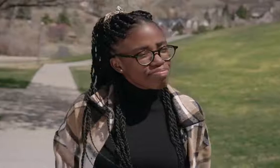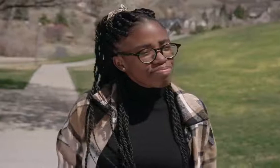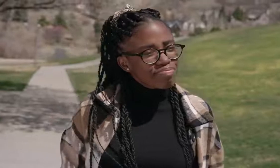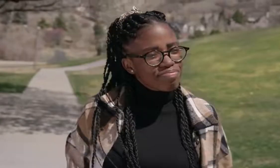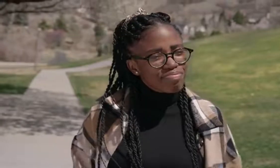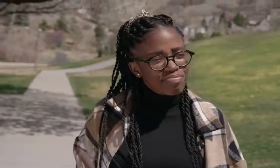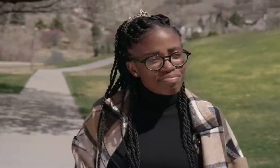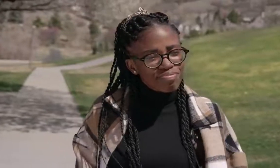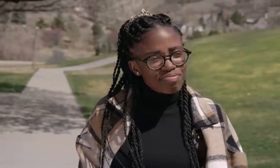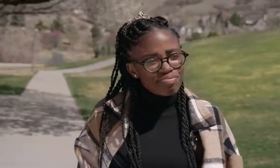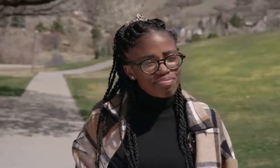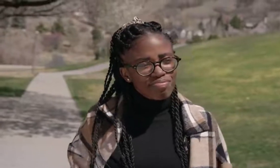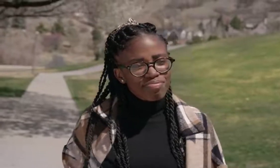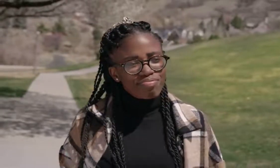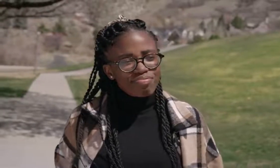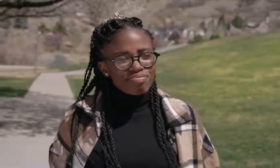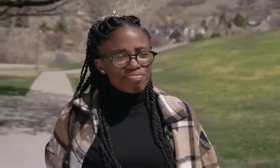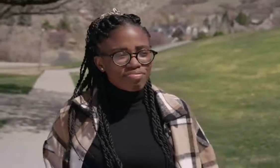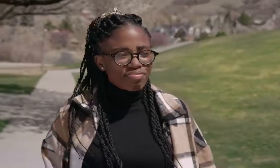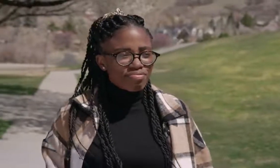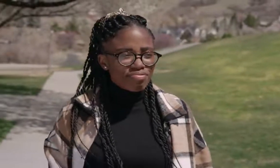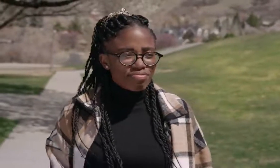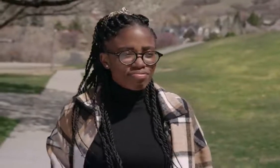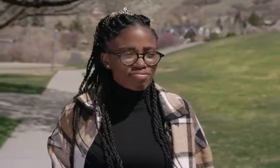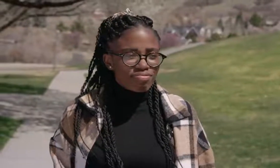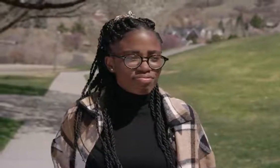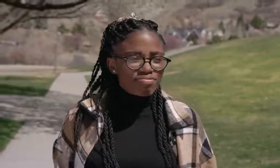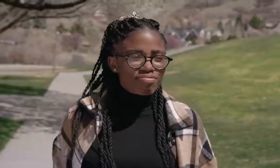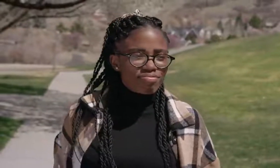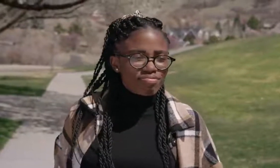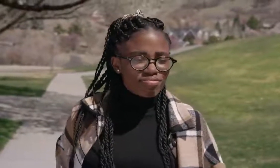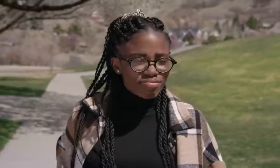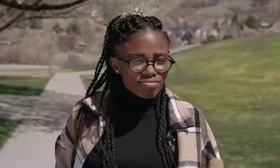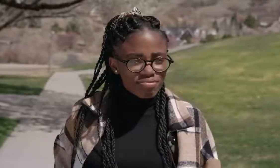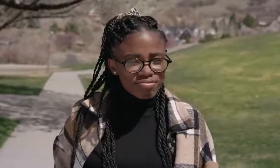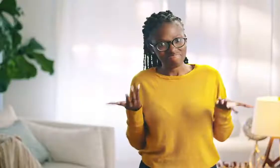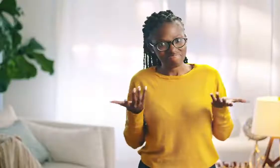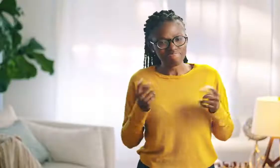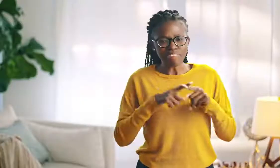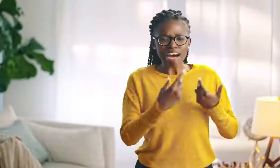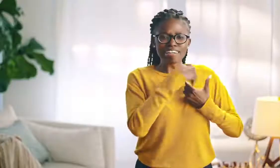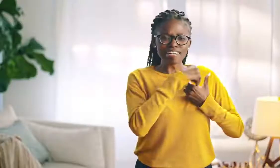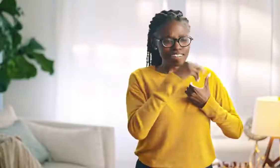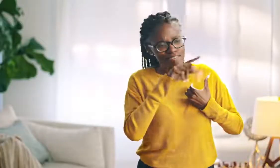Why would God view me differently? I think God views me as one of His children, as I am. But still,